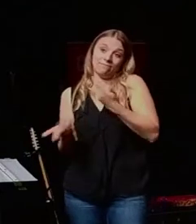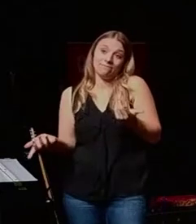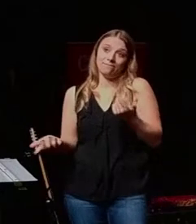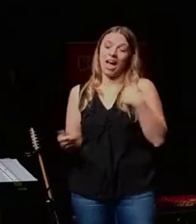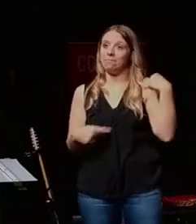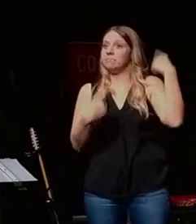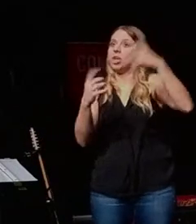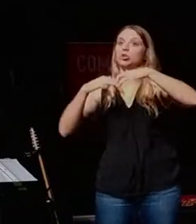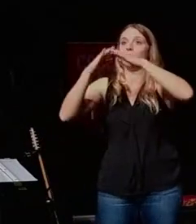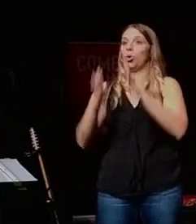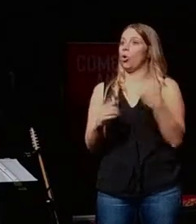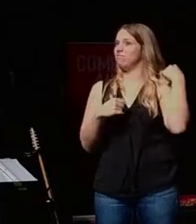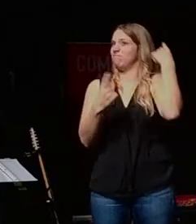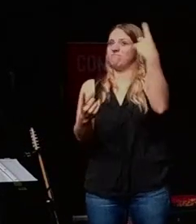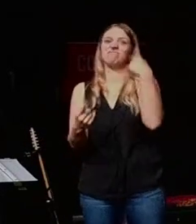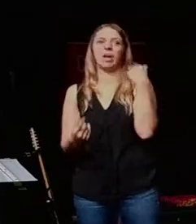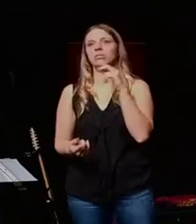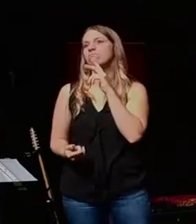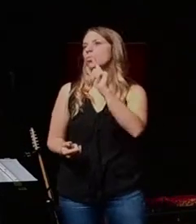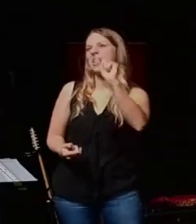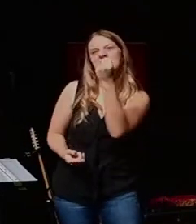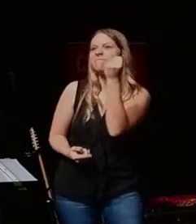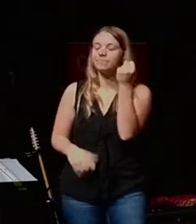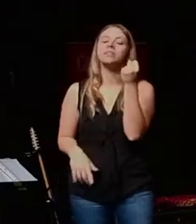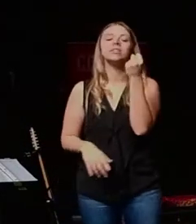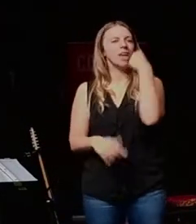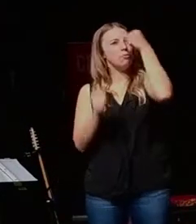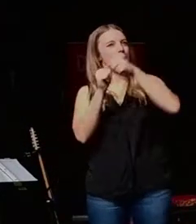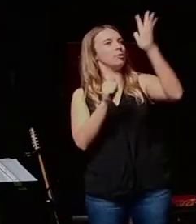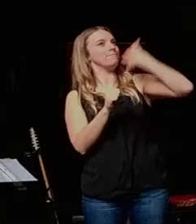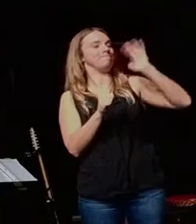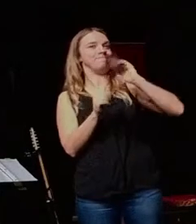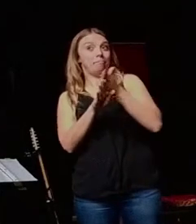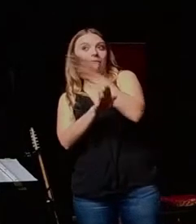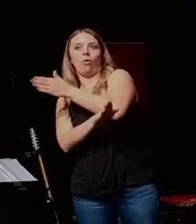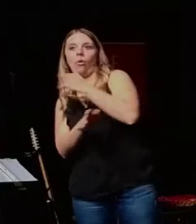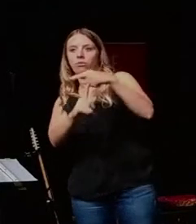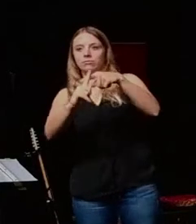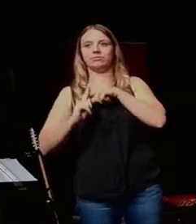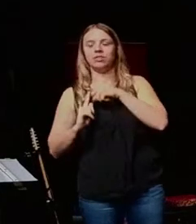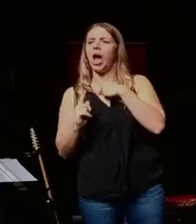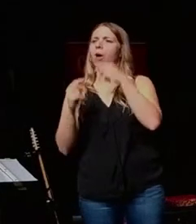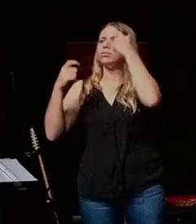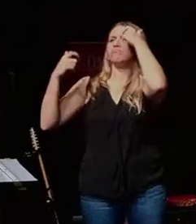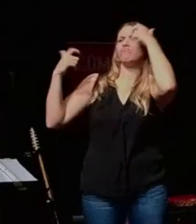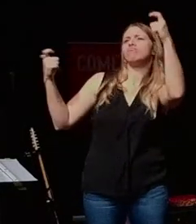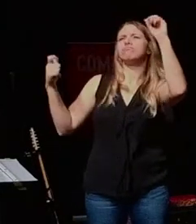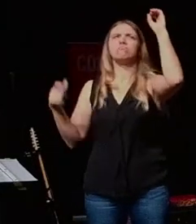been an entrepreneur since I was, like, 23 years old. And I remember the before. Very opinionated, right?